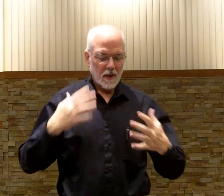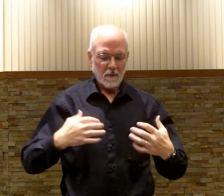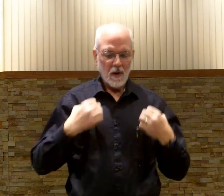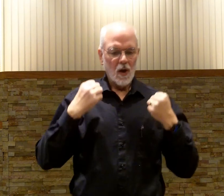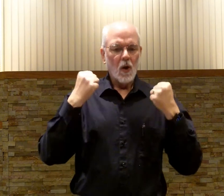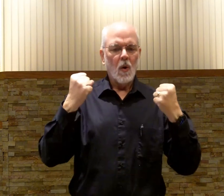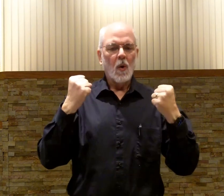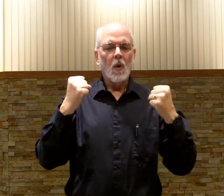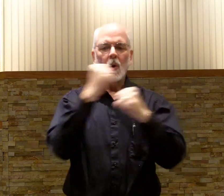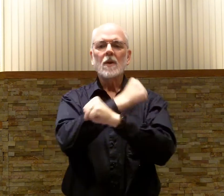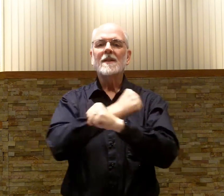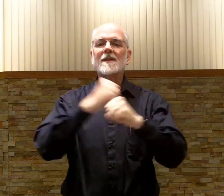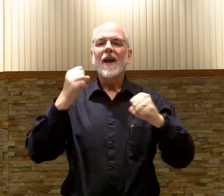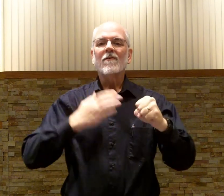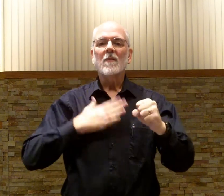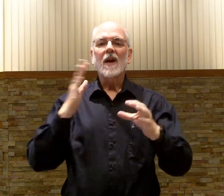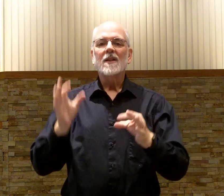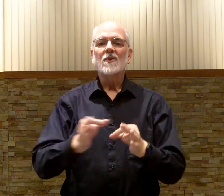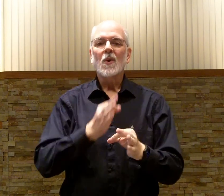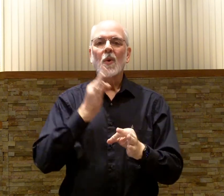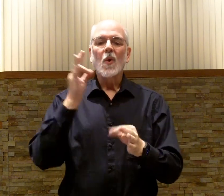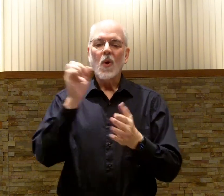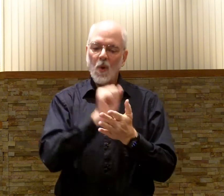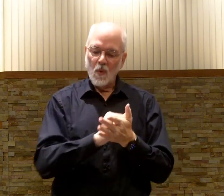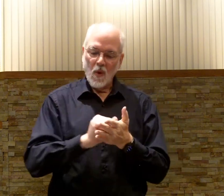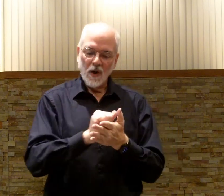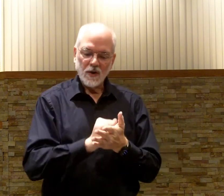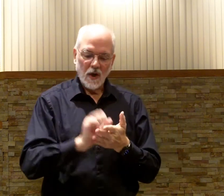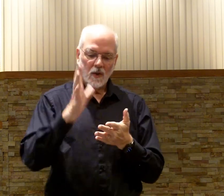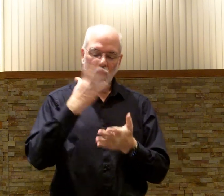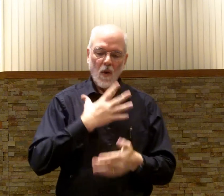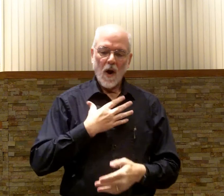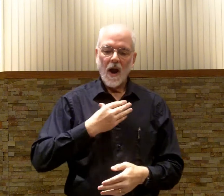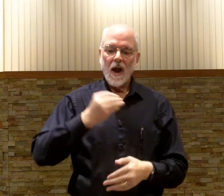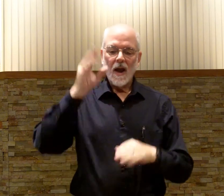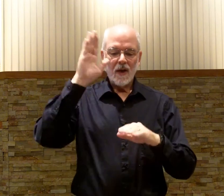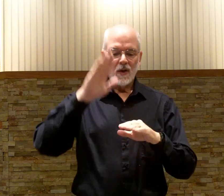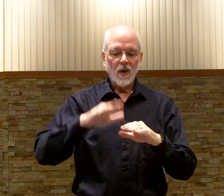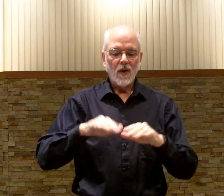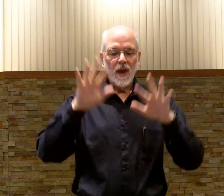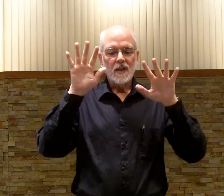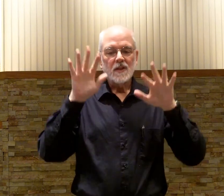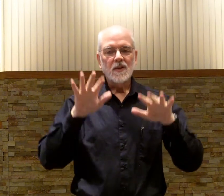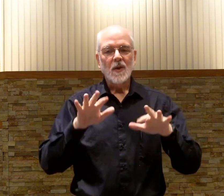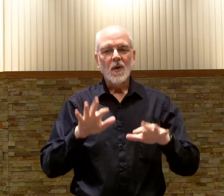me whole saves my soul washes whiter than snow